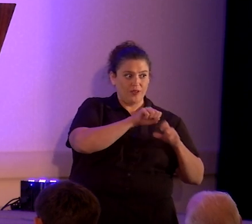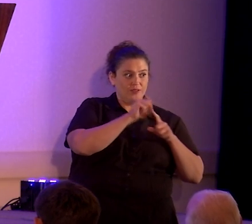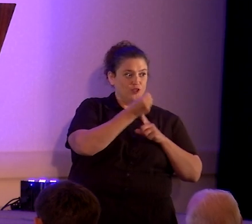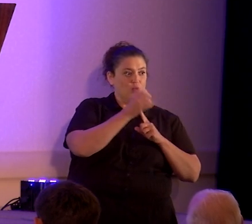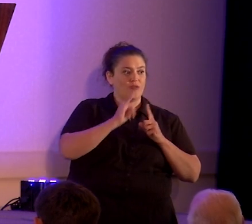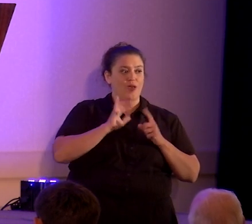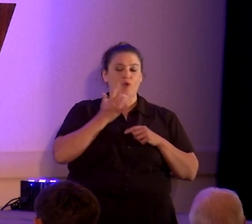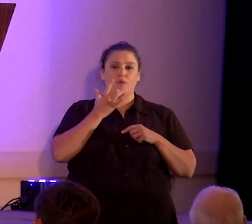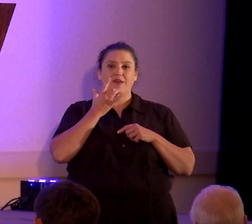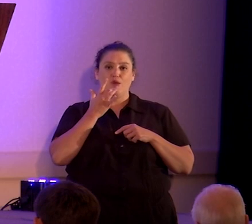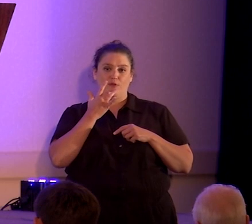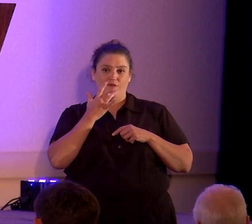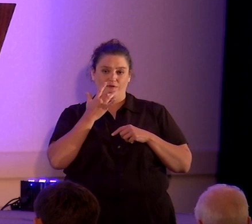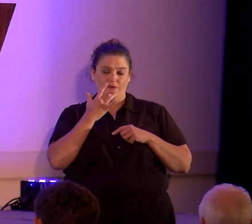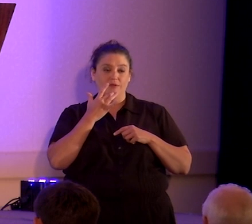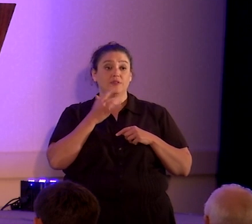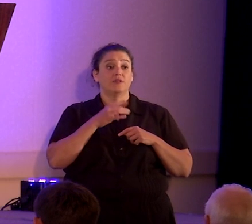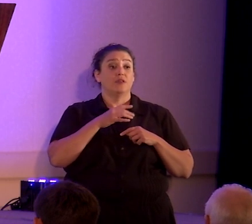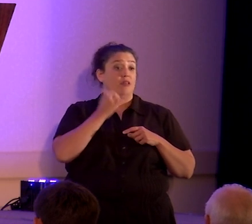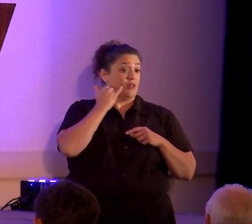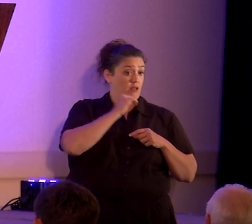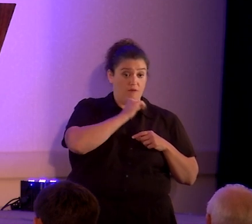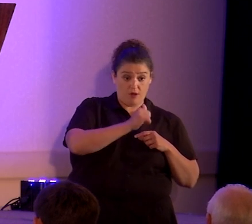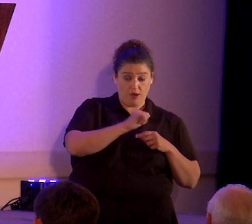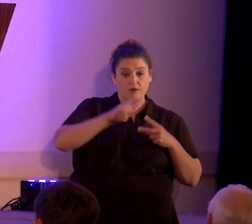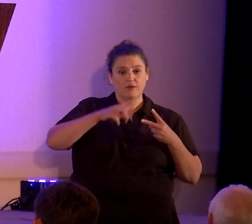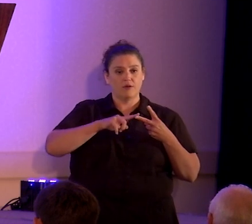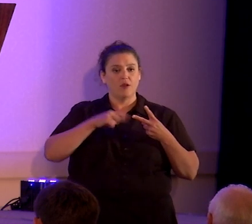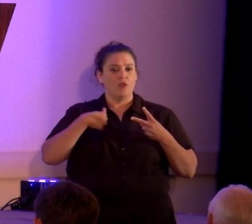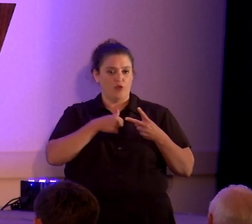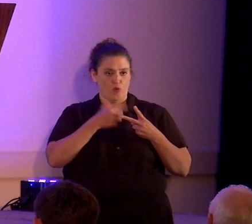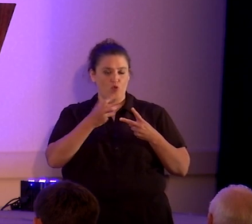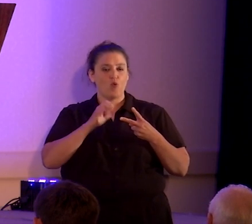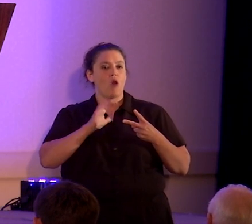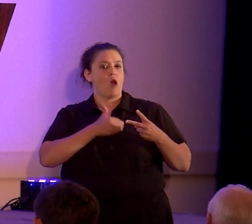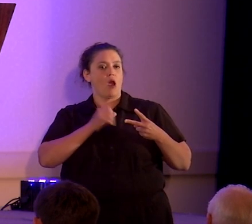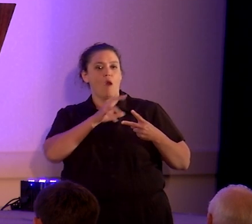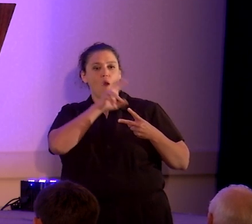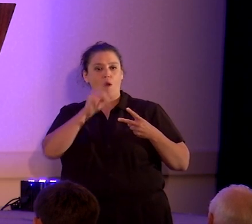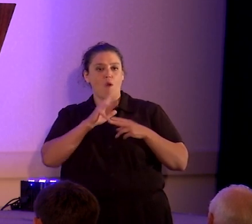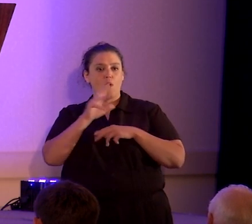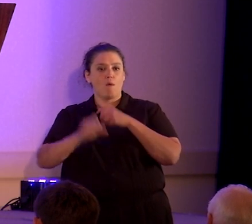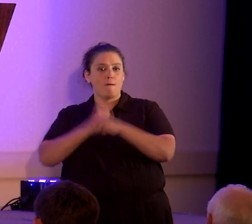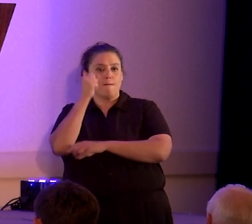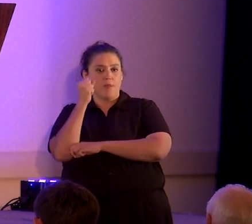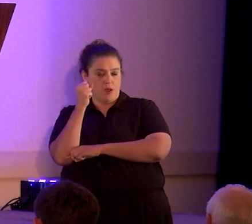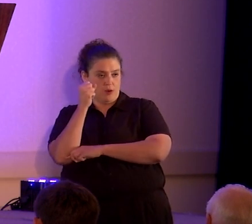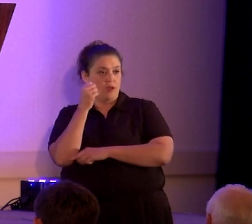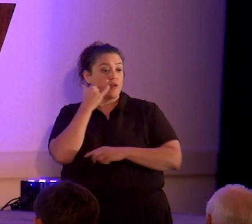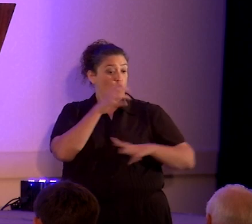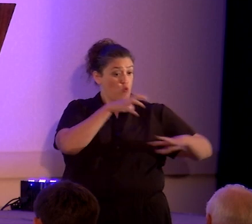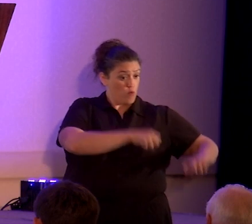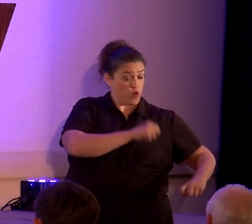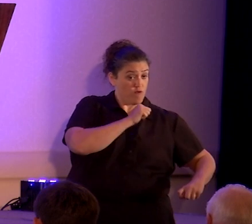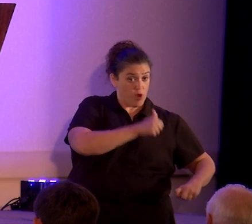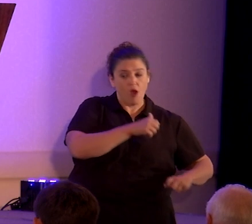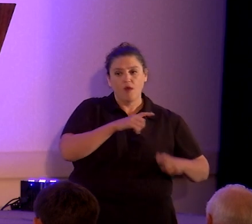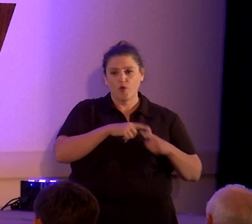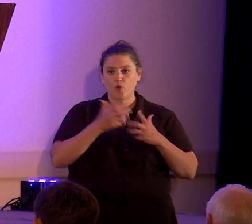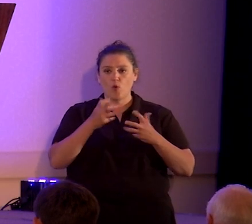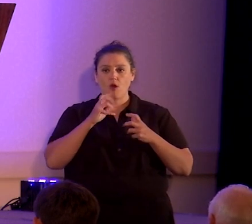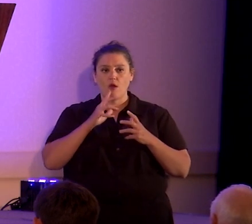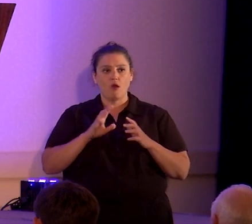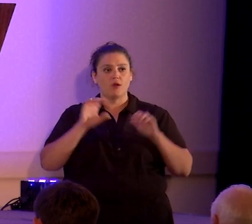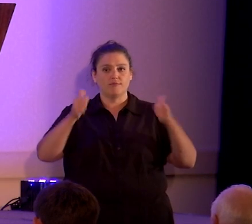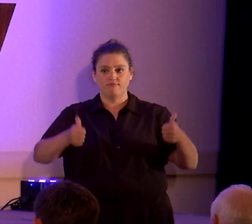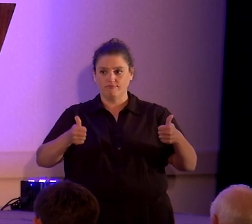be number one. Secondarily, we would like our own monument. If we're not going to be able to get it removed, we, of course, want our monument side by side in